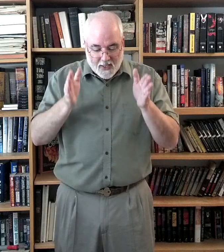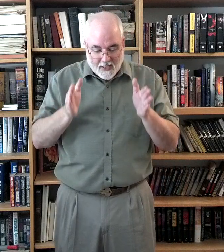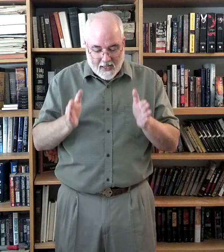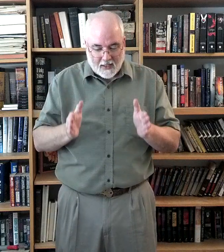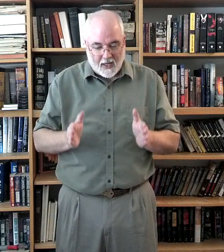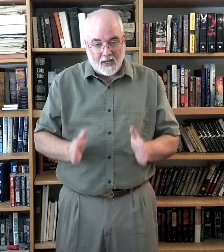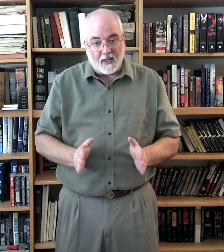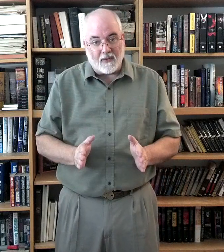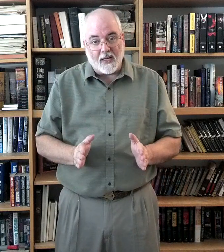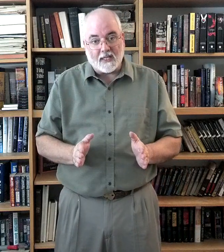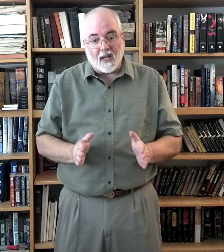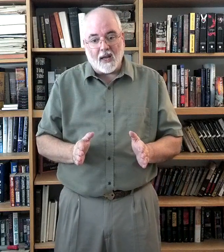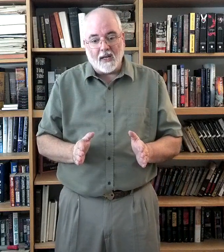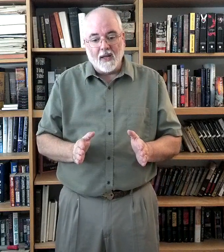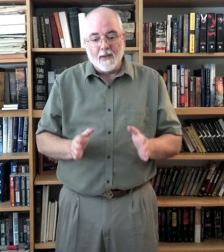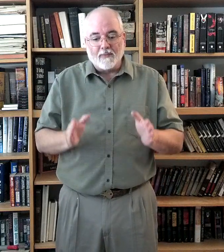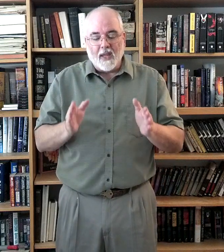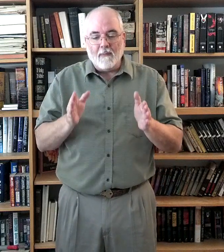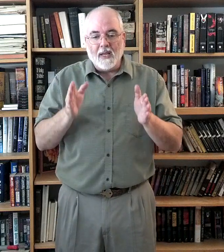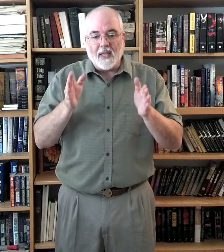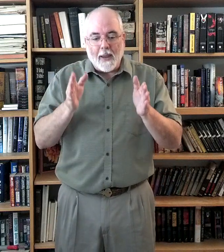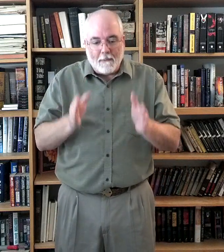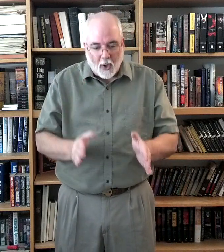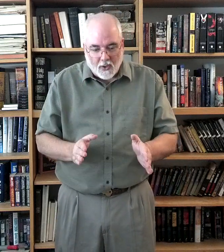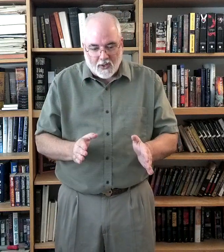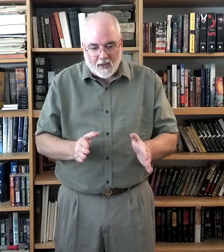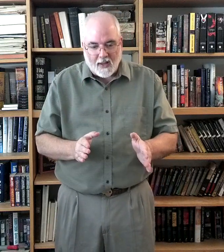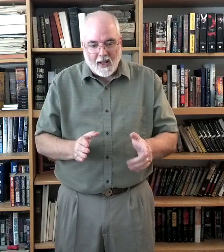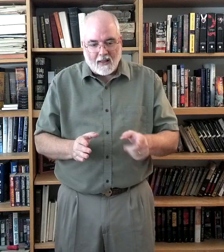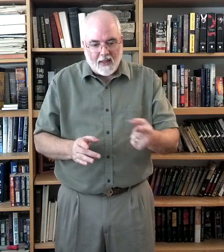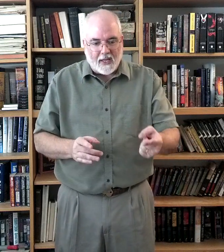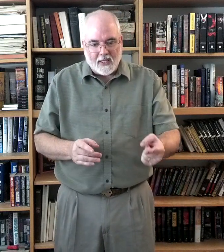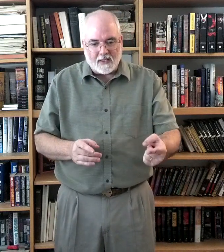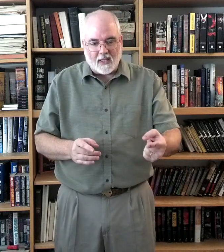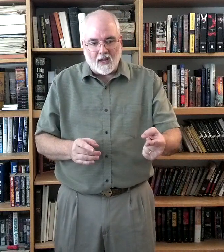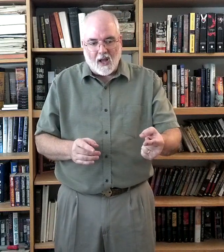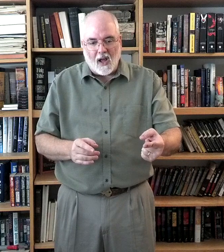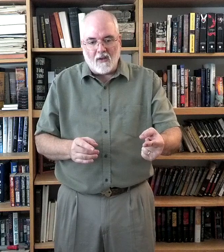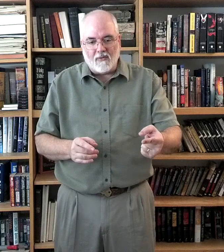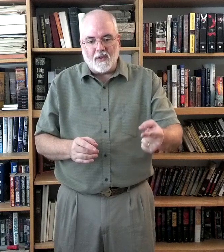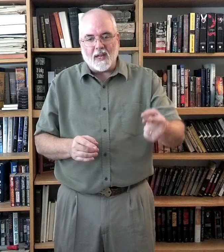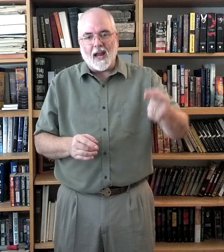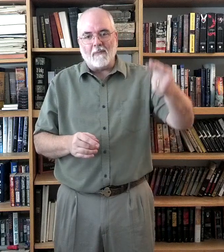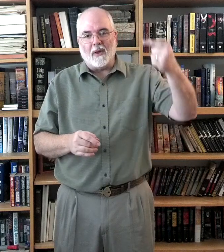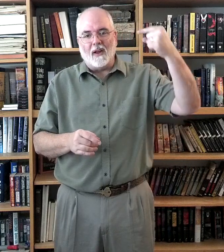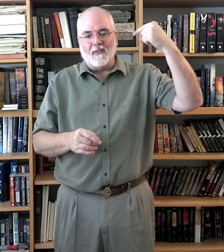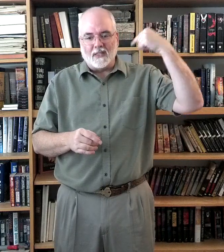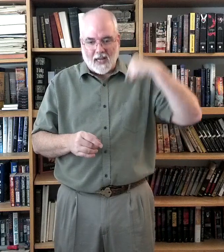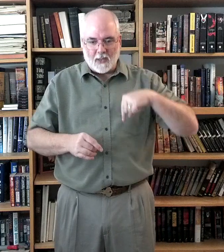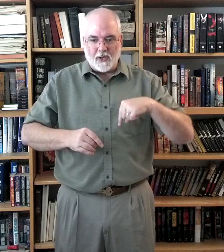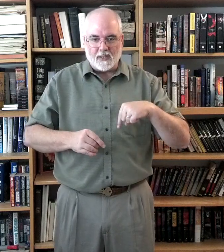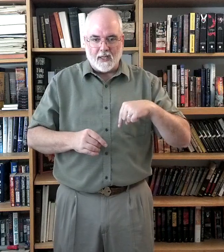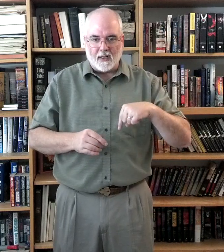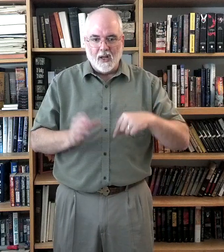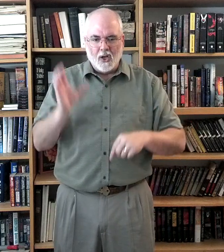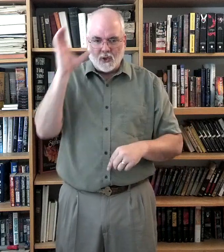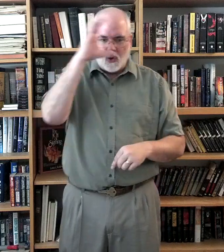at the end of any sign, it means a person that is of the type of the sign that we just did. So a